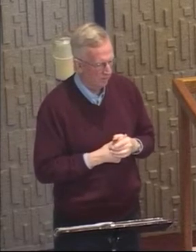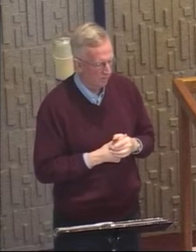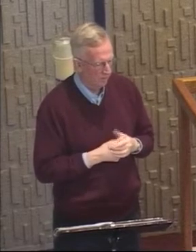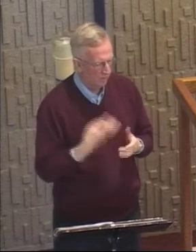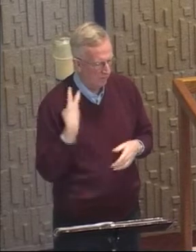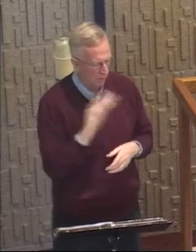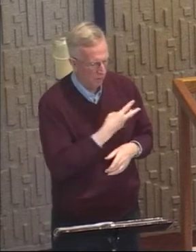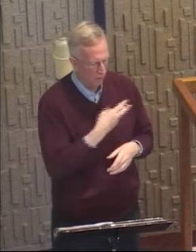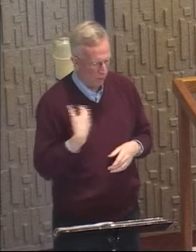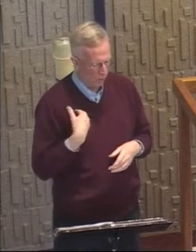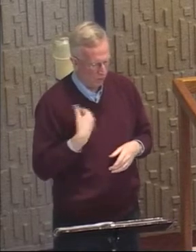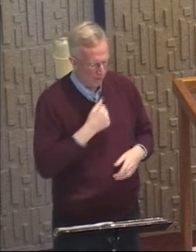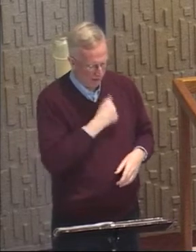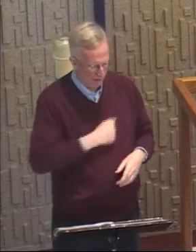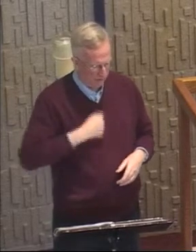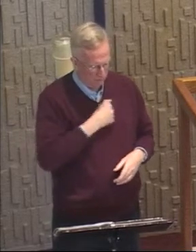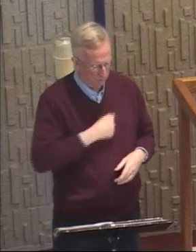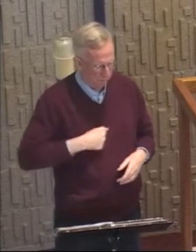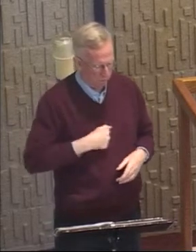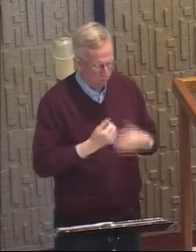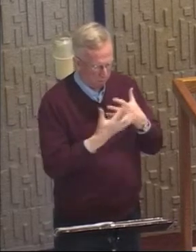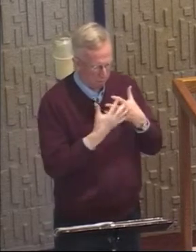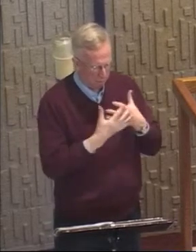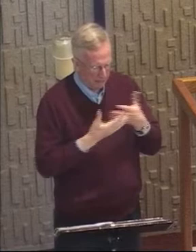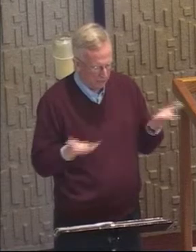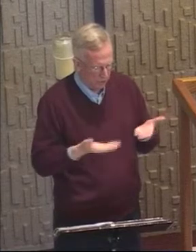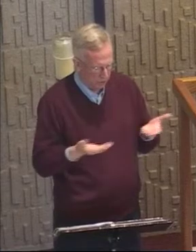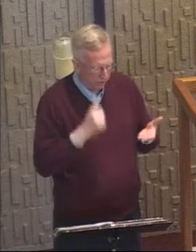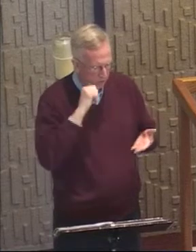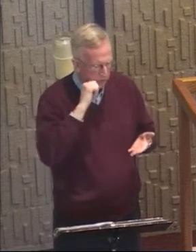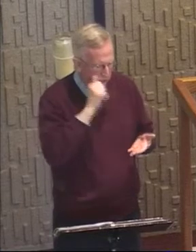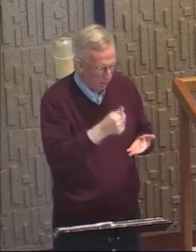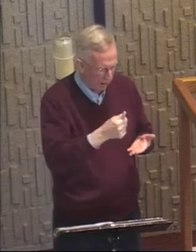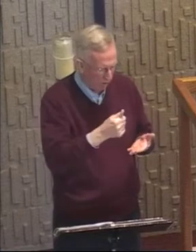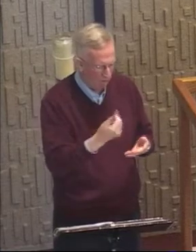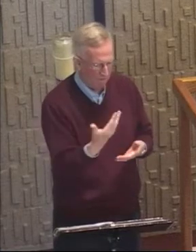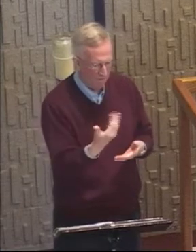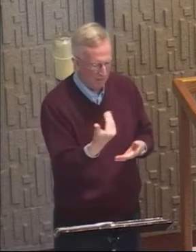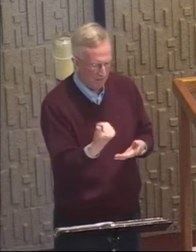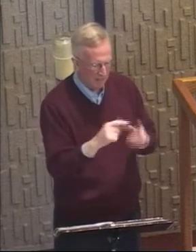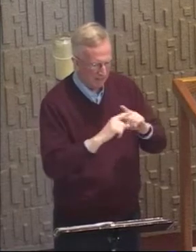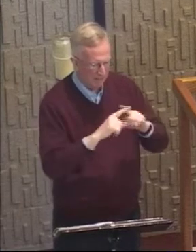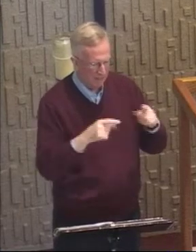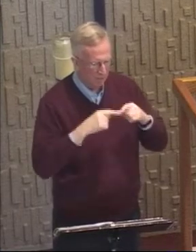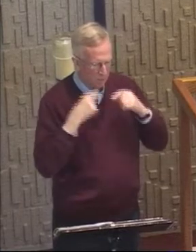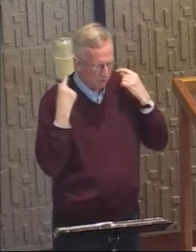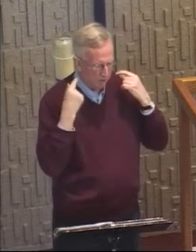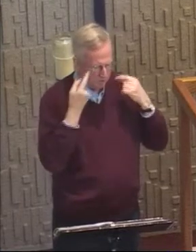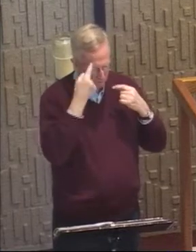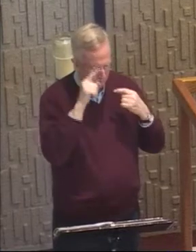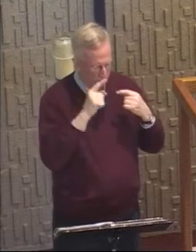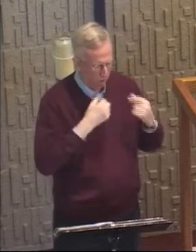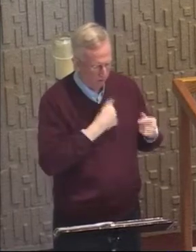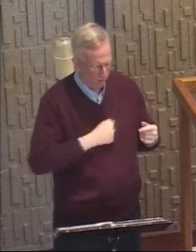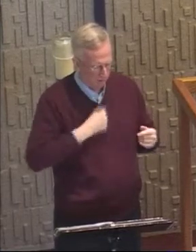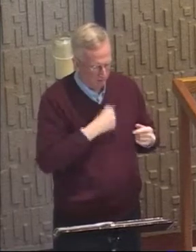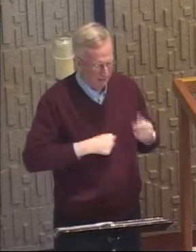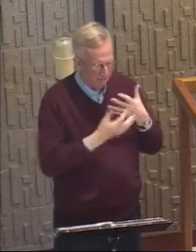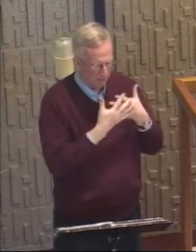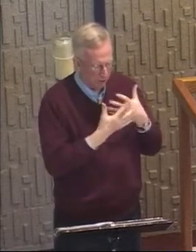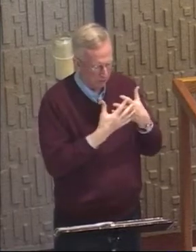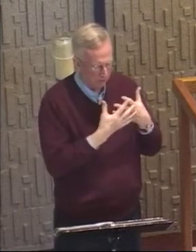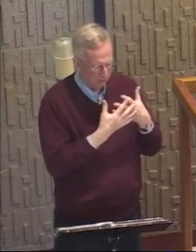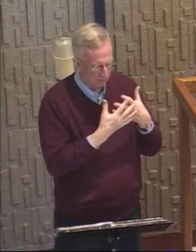a penance service tomorrow at seven here in the church, 15 different priests. They're all wonderful. They're all kind.